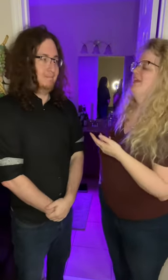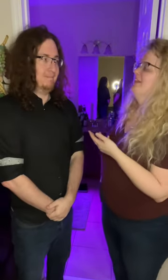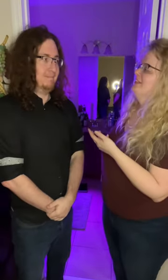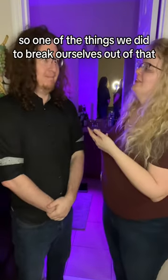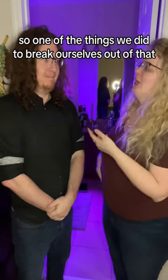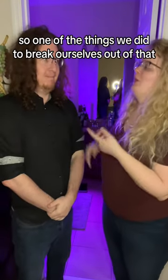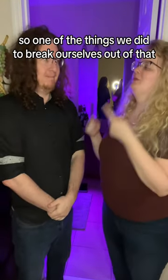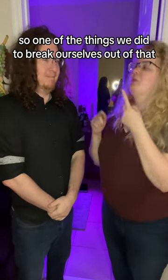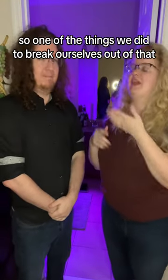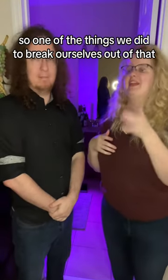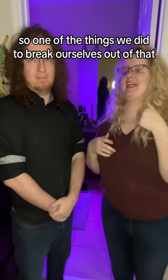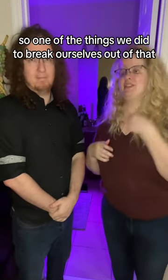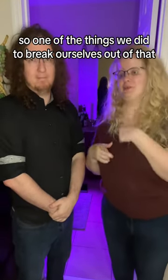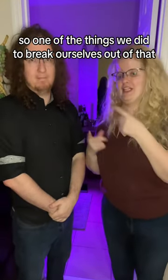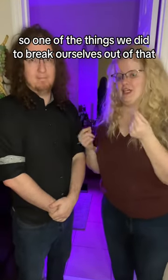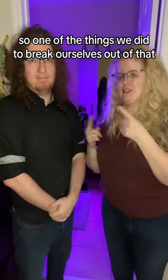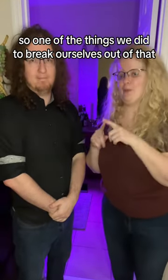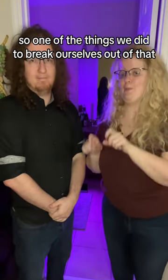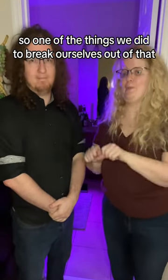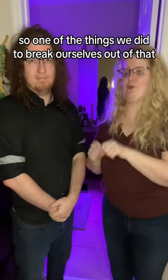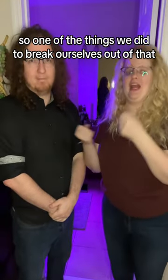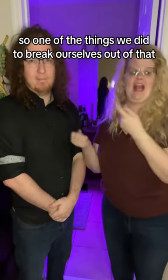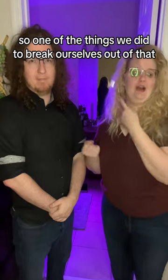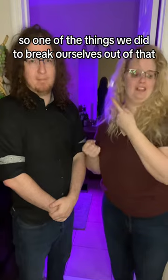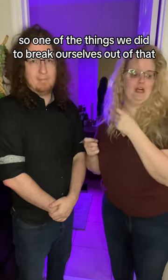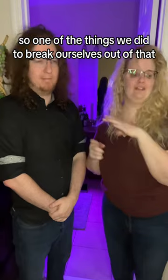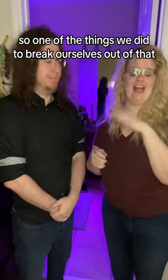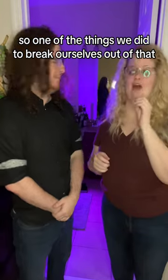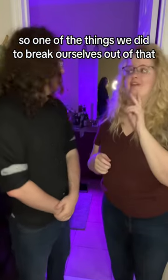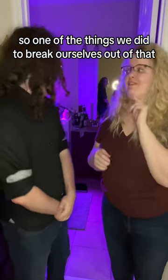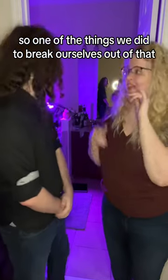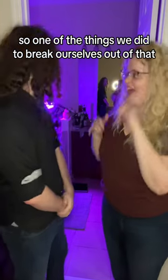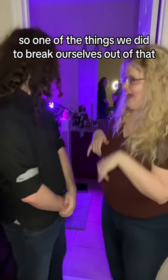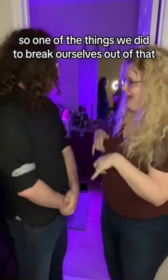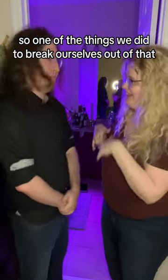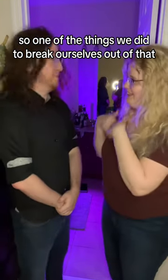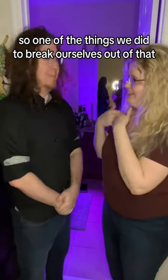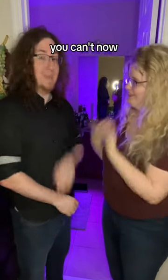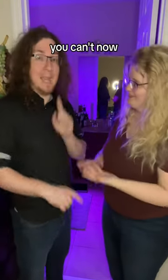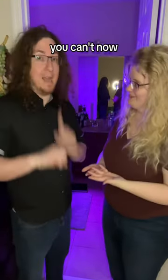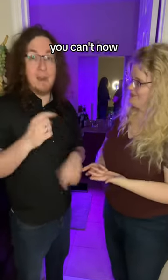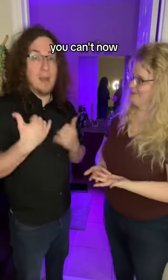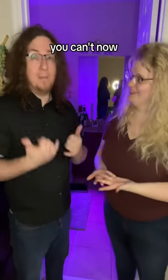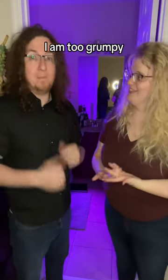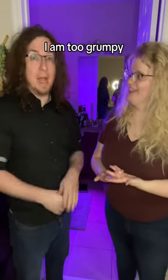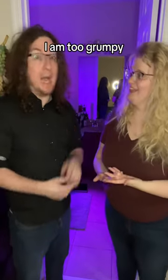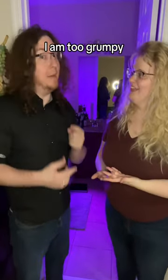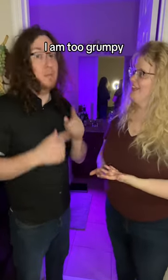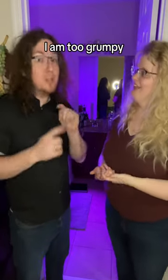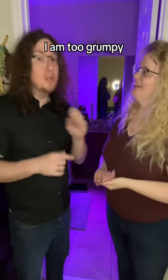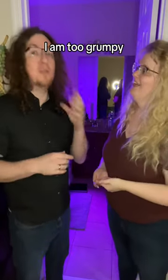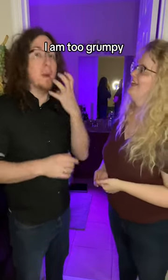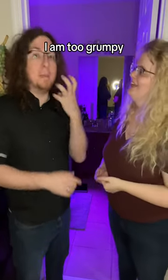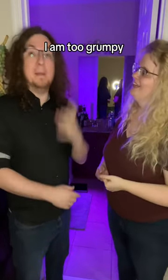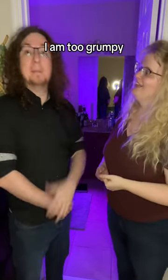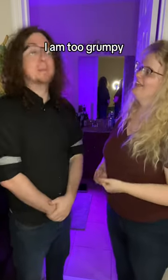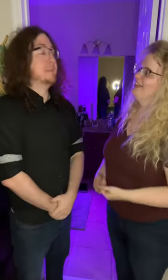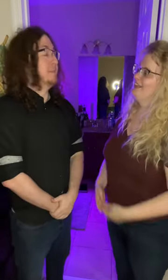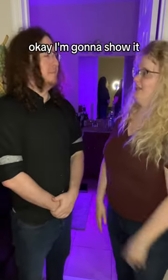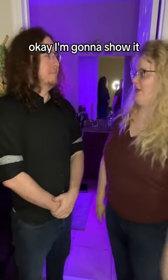So one of the things we do to break ourselves out of that... You can't now. I am too grumpy. Okay,